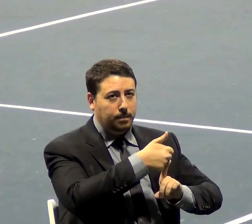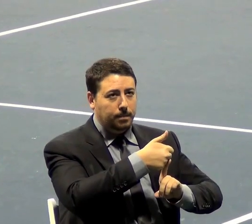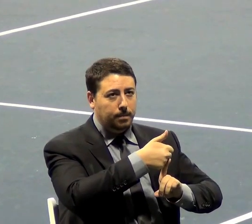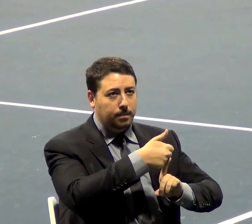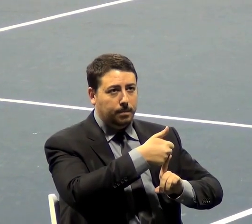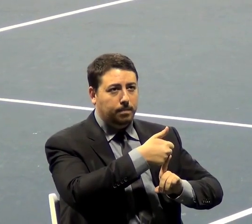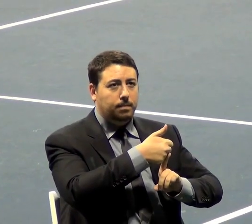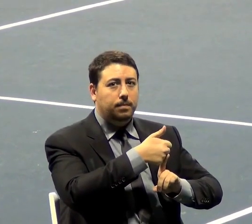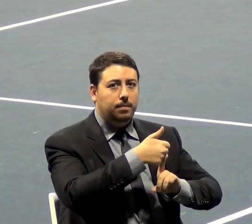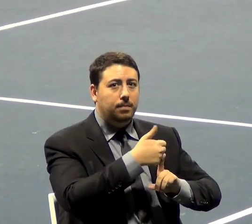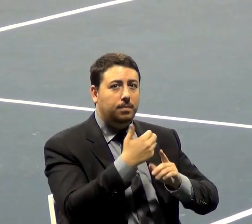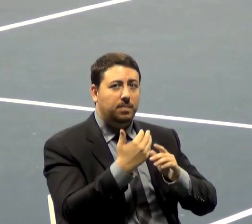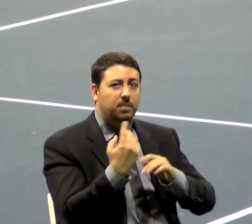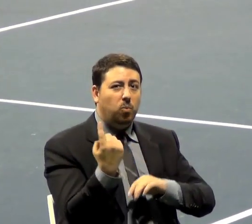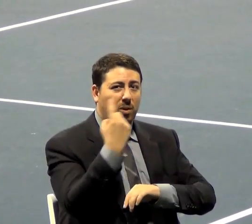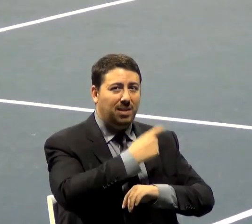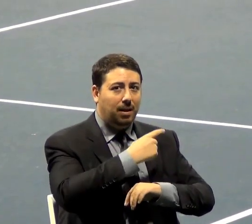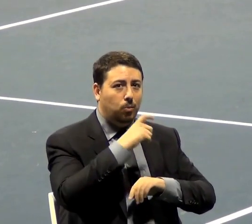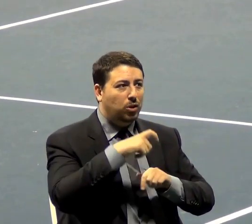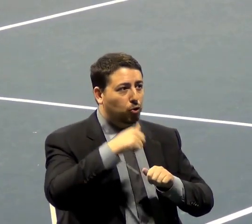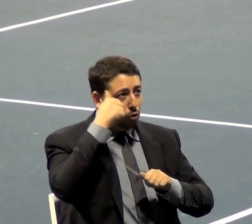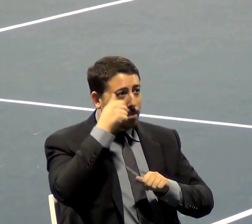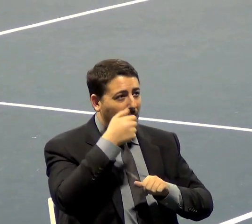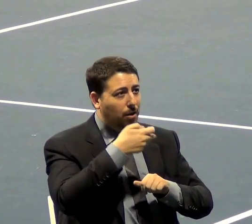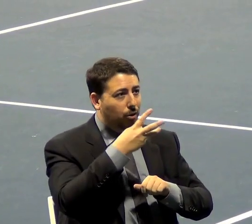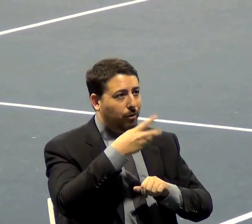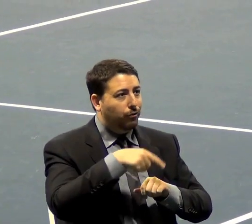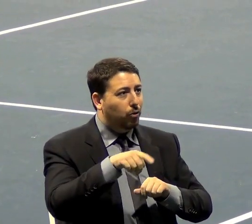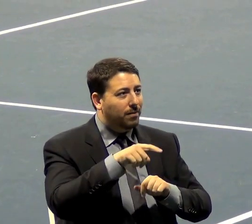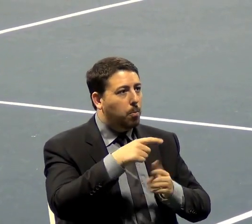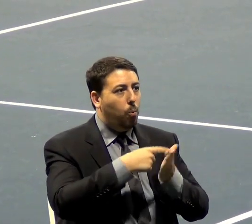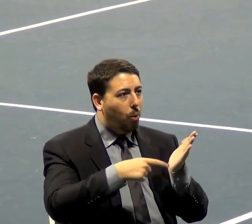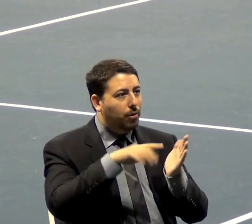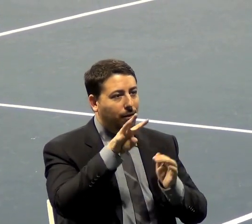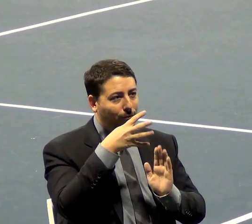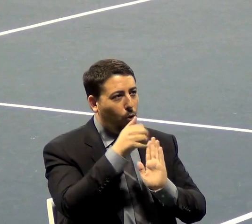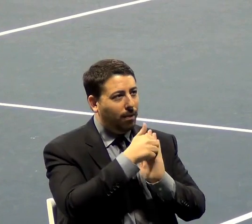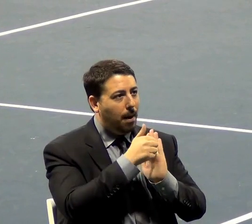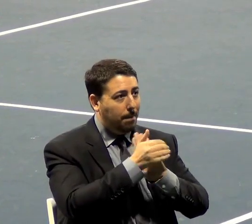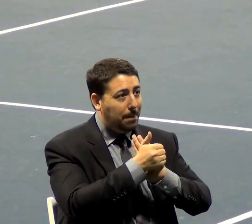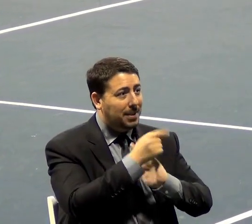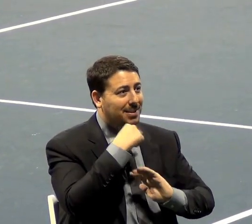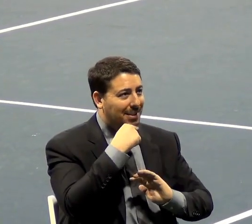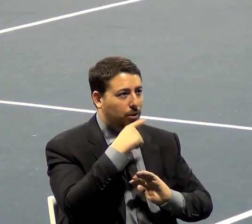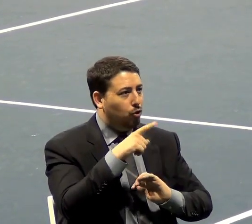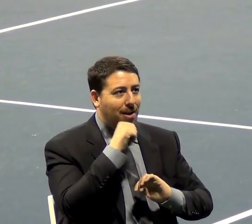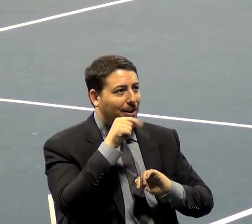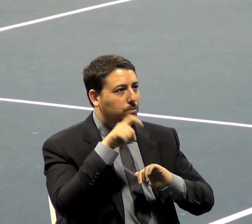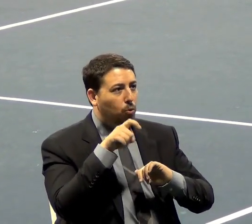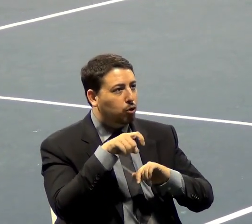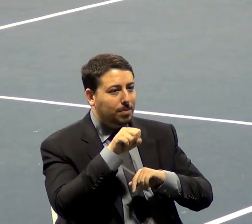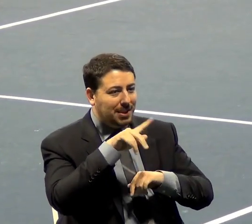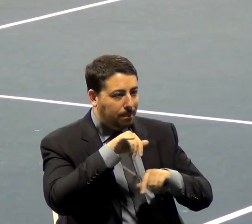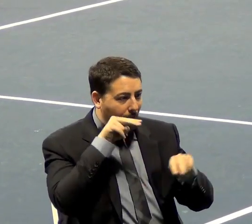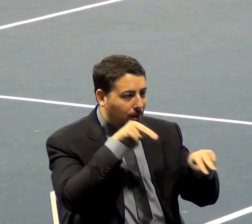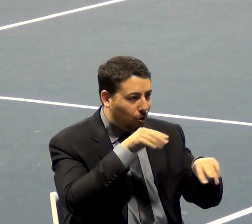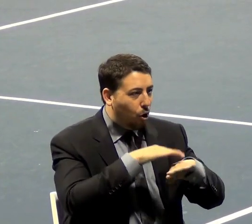Some day we'll have to remind a few of them up there with the Fourth Amendment says they're not supposed to be spying on us. They're supposed to protect our privacy.